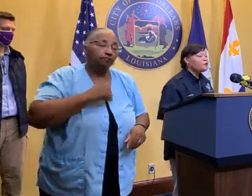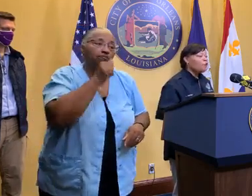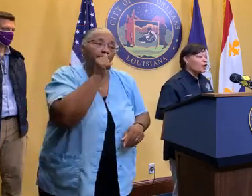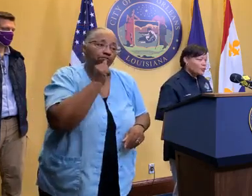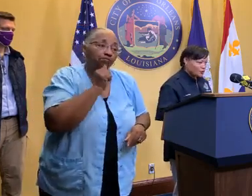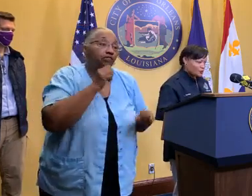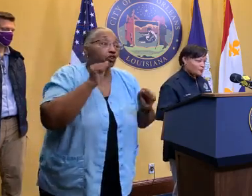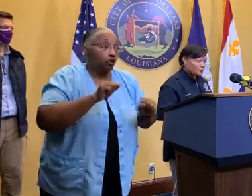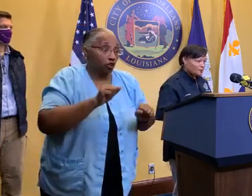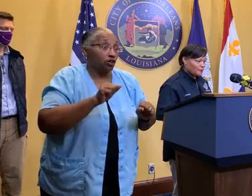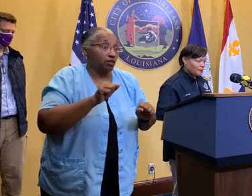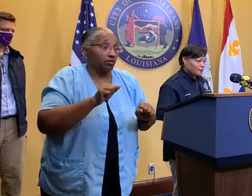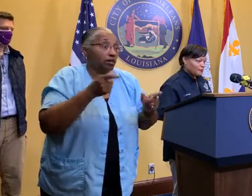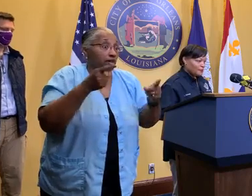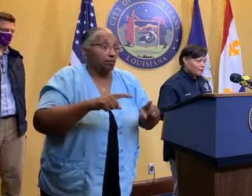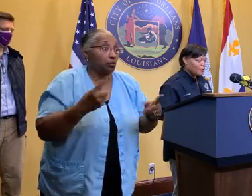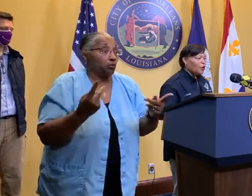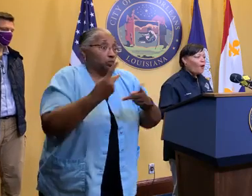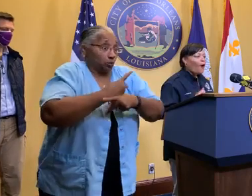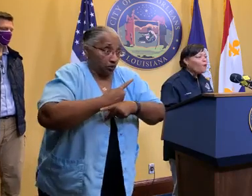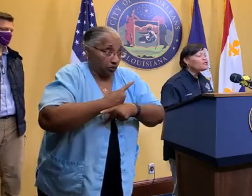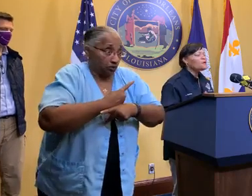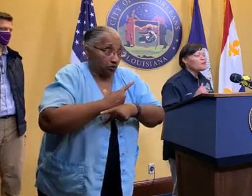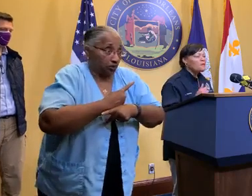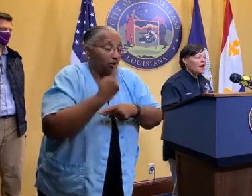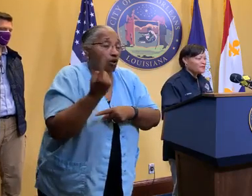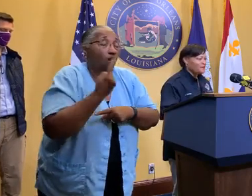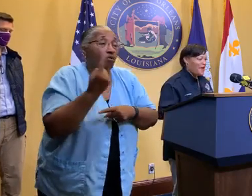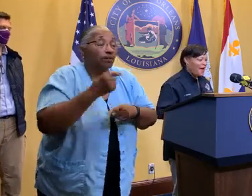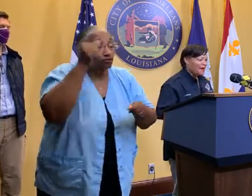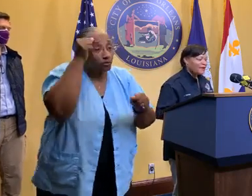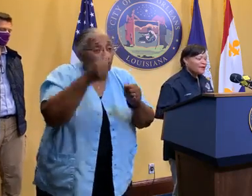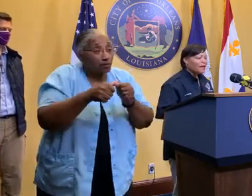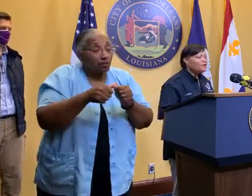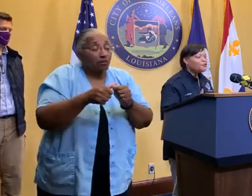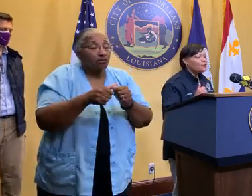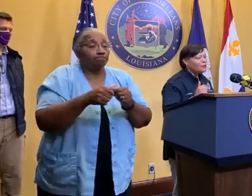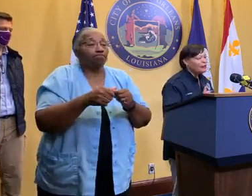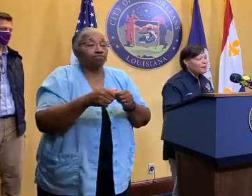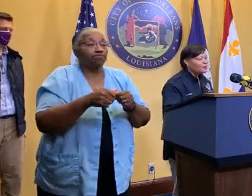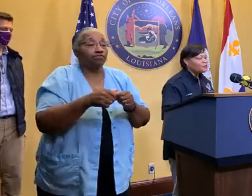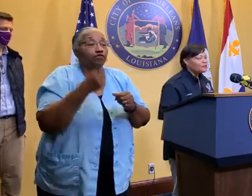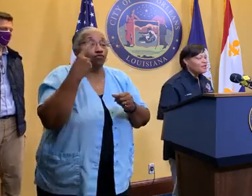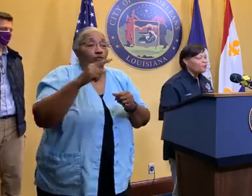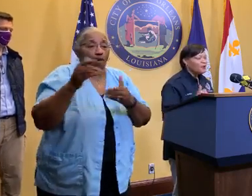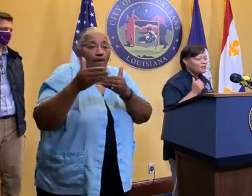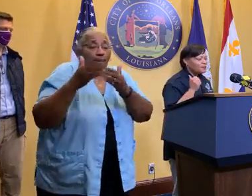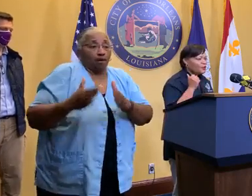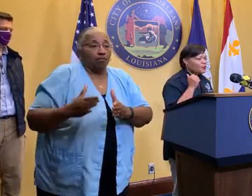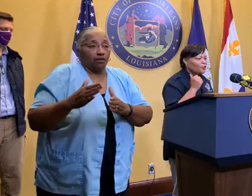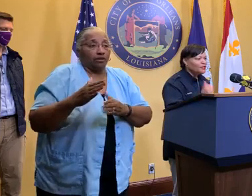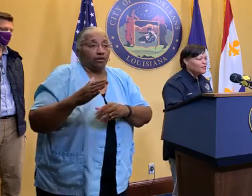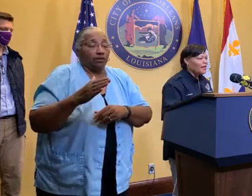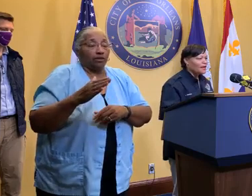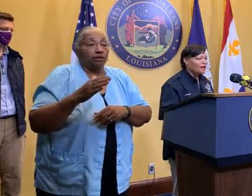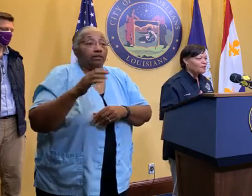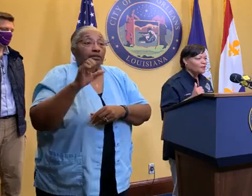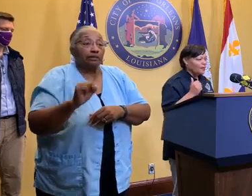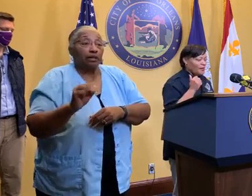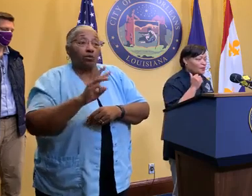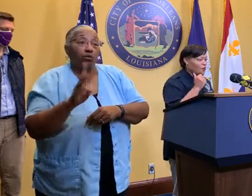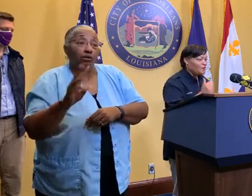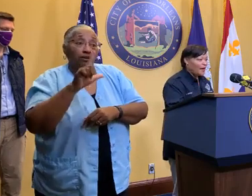It could have been worse. You know, always be reminded of that. Even to our neighbors in southwest, you know, Louisiana